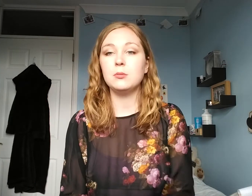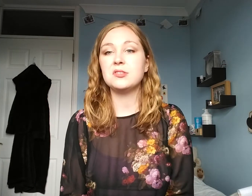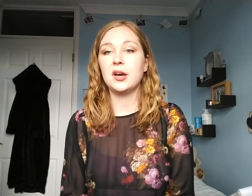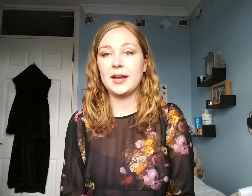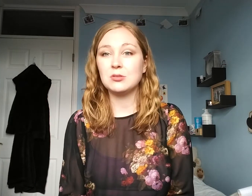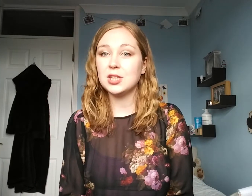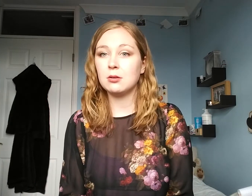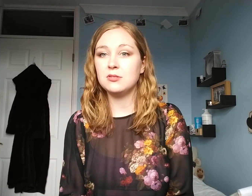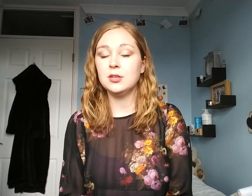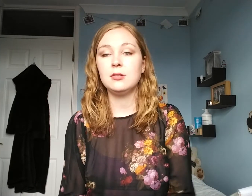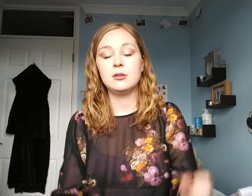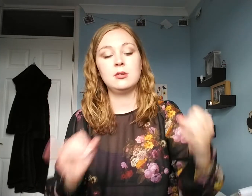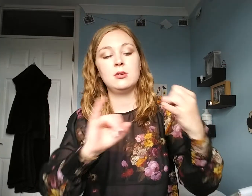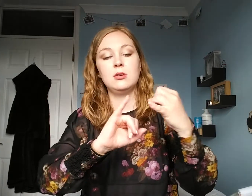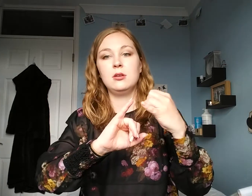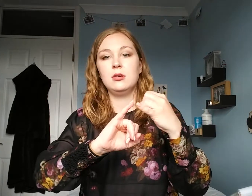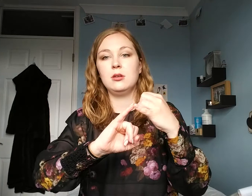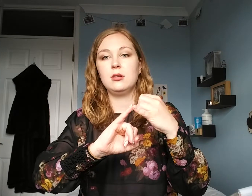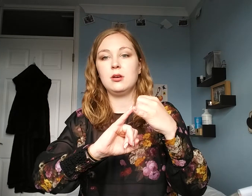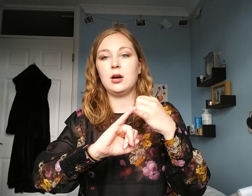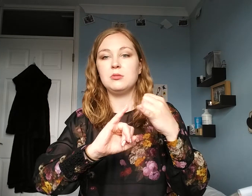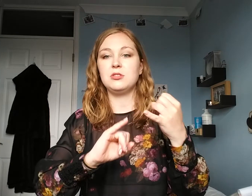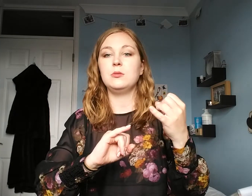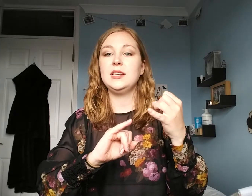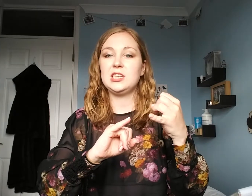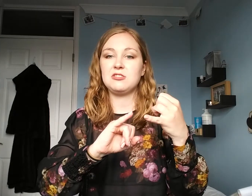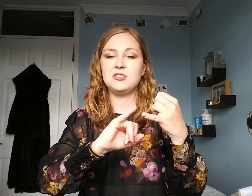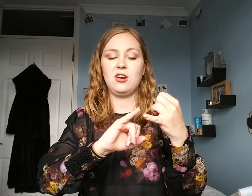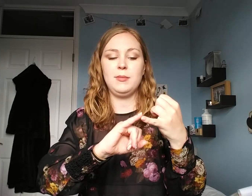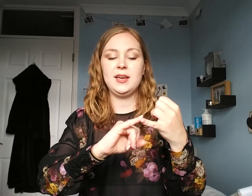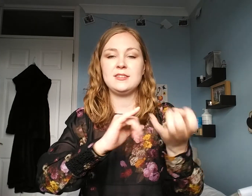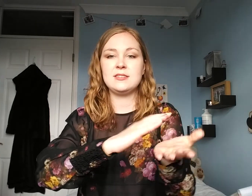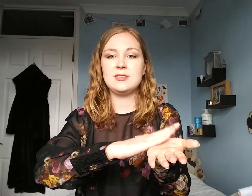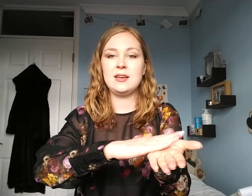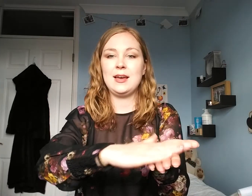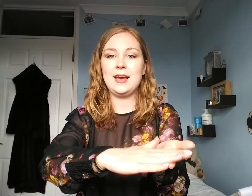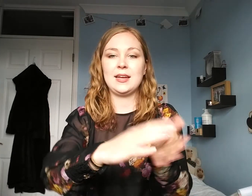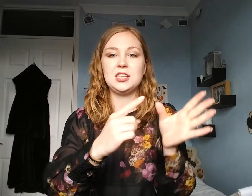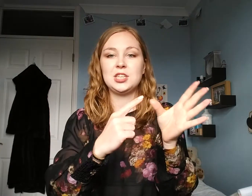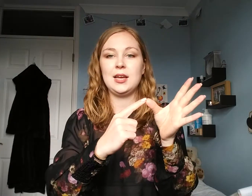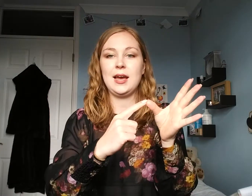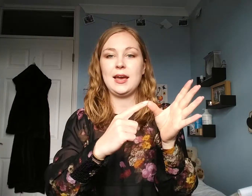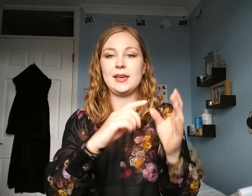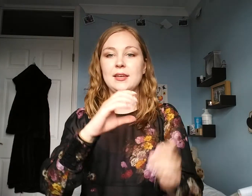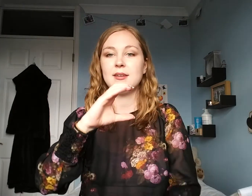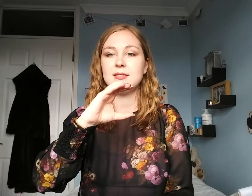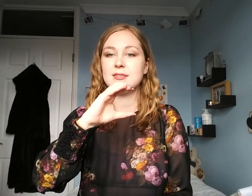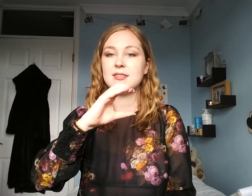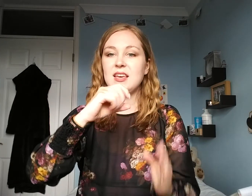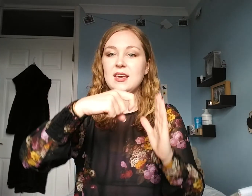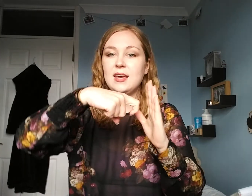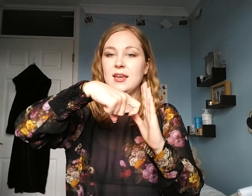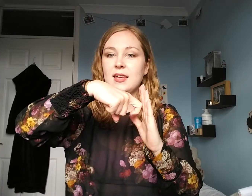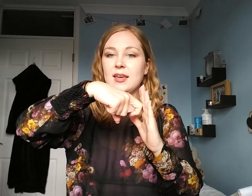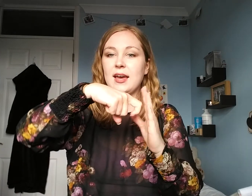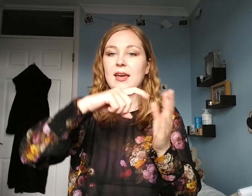were signing out Shackleton, I would do each letter at a time. S, H, A, C, K,